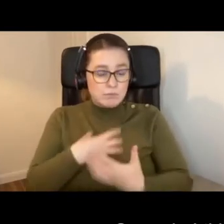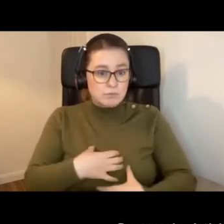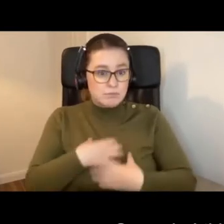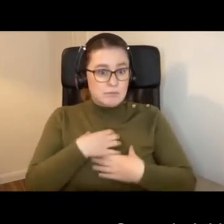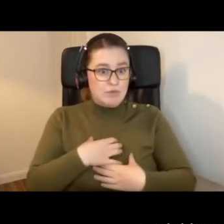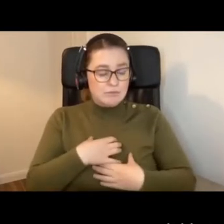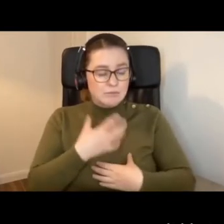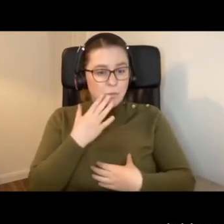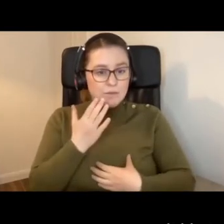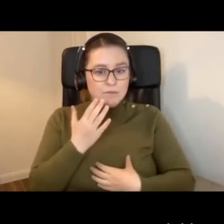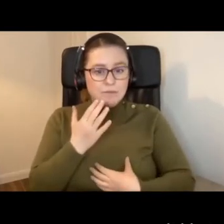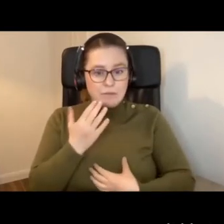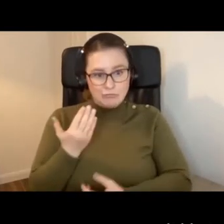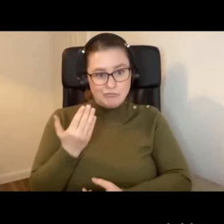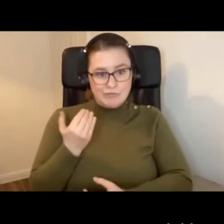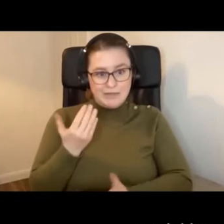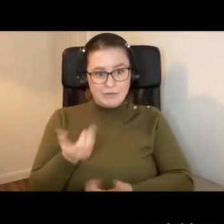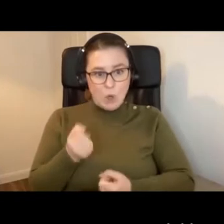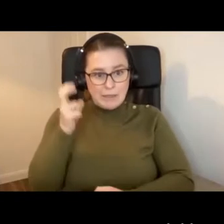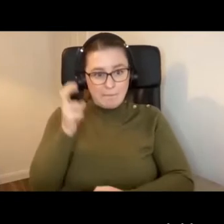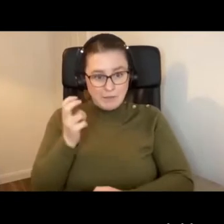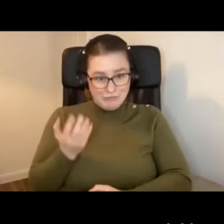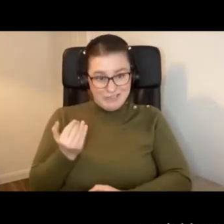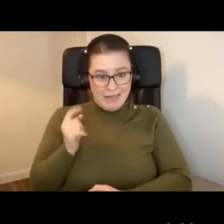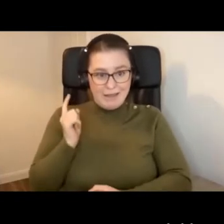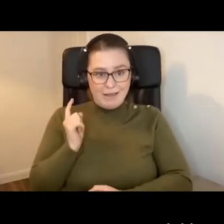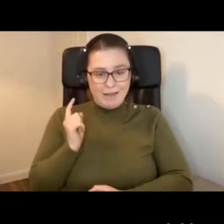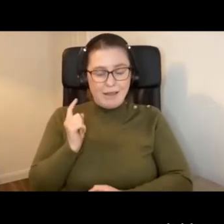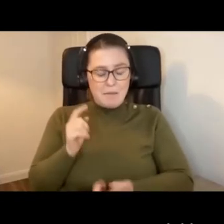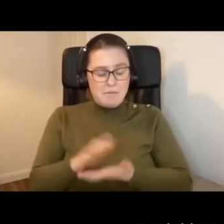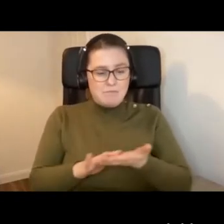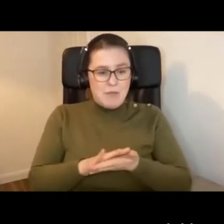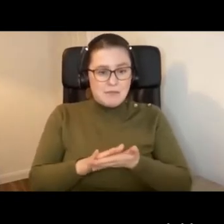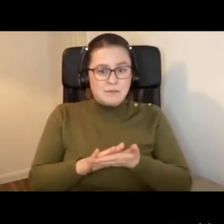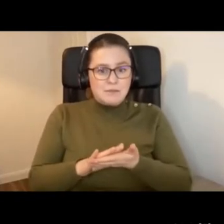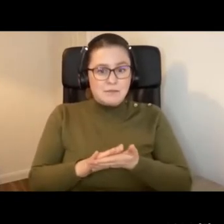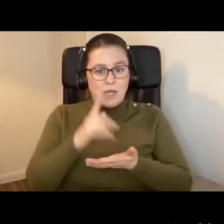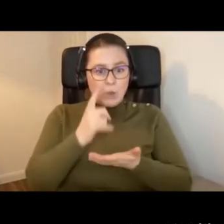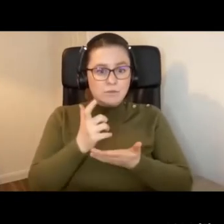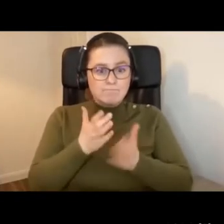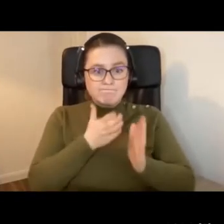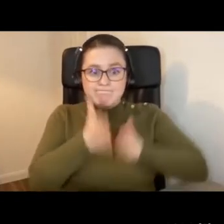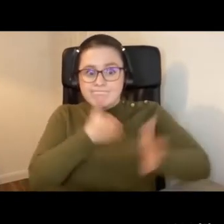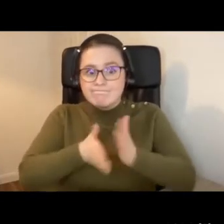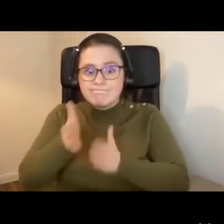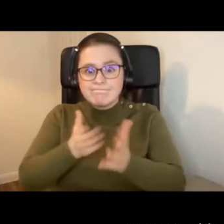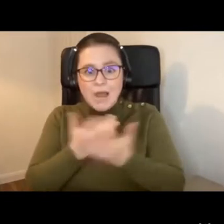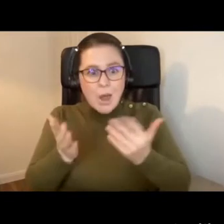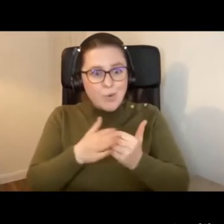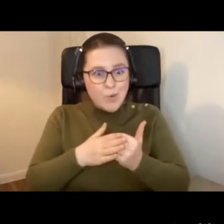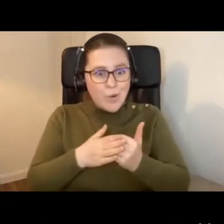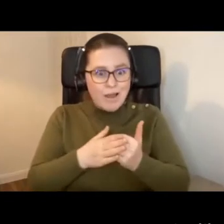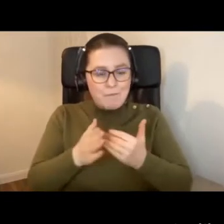when we we only recently got a minibus. this allowed us to ramp up our school trip